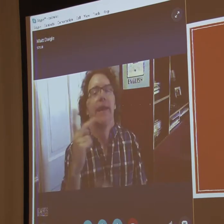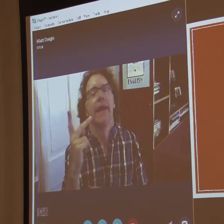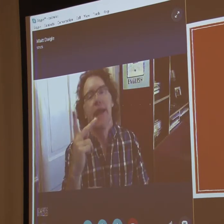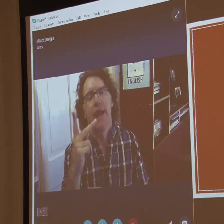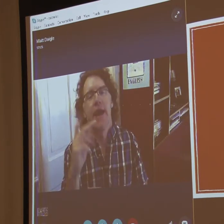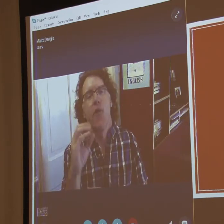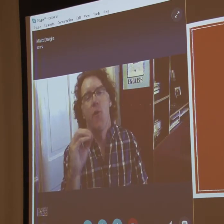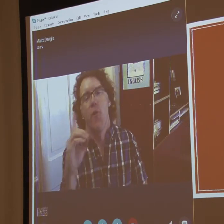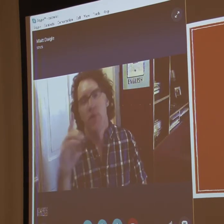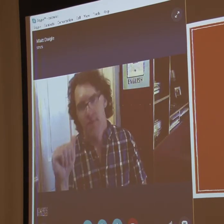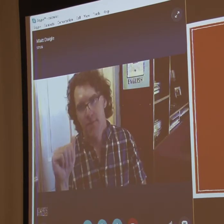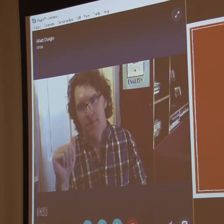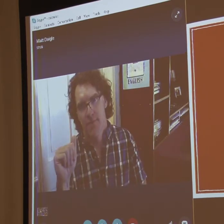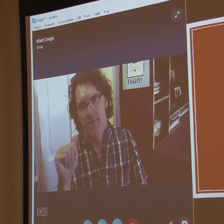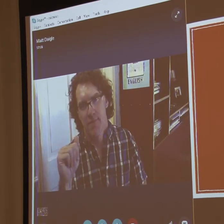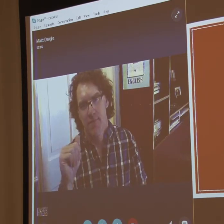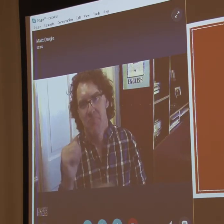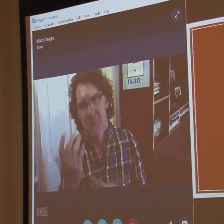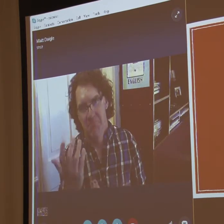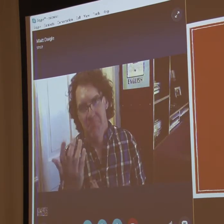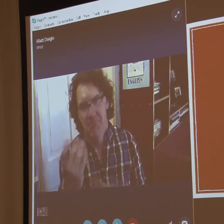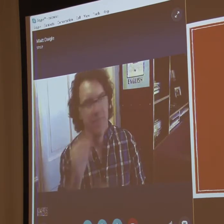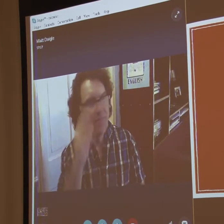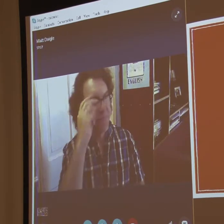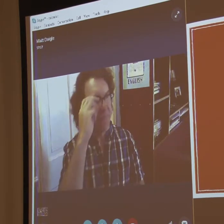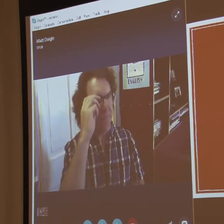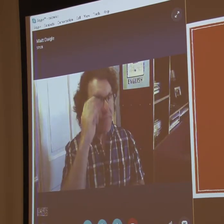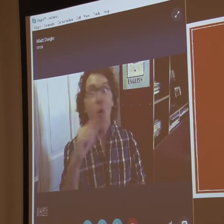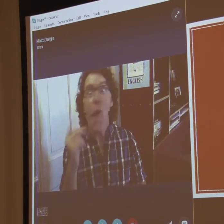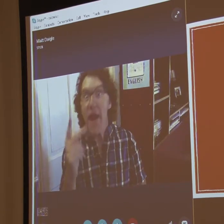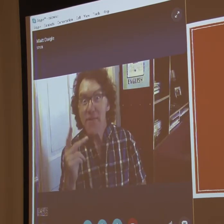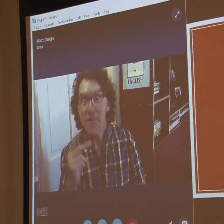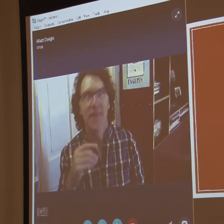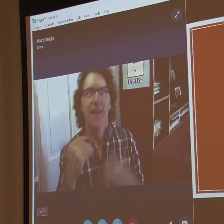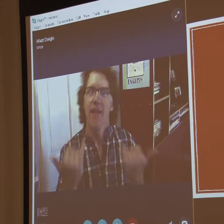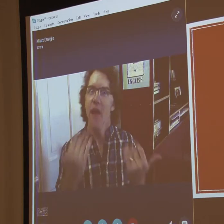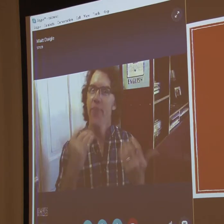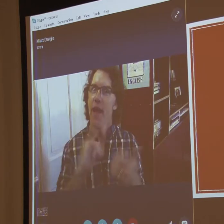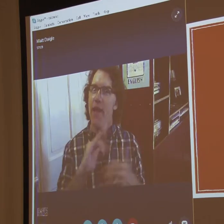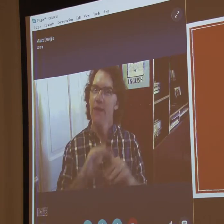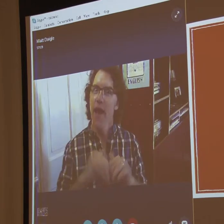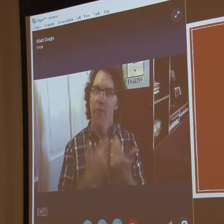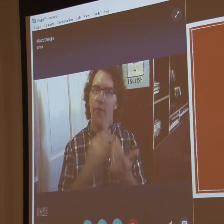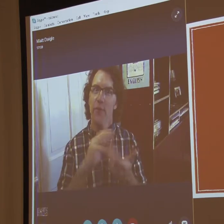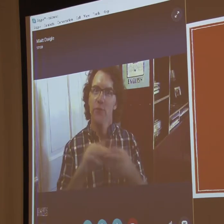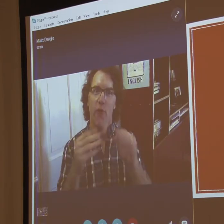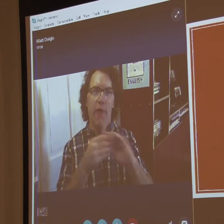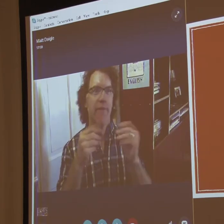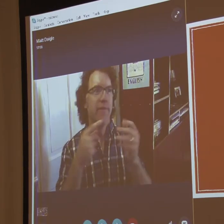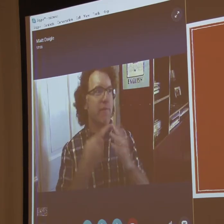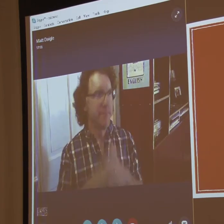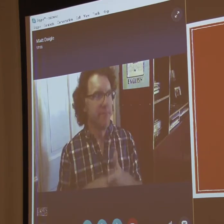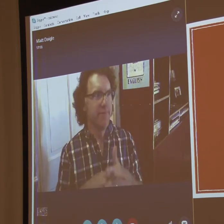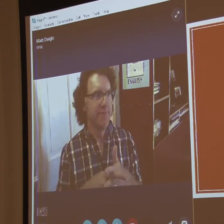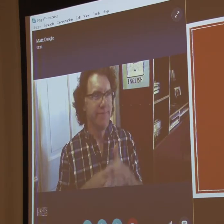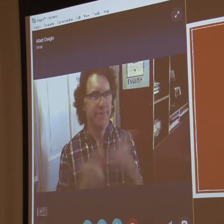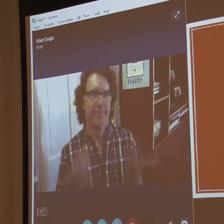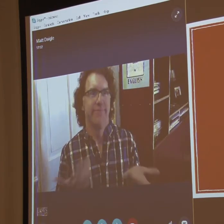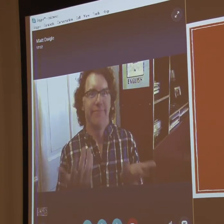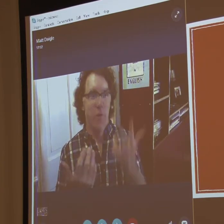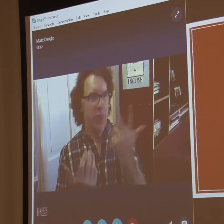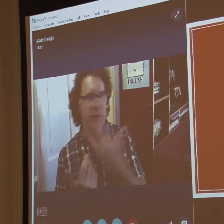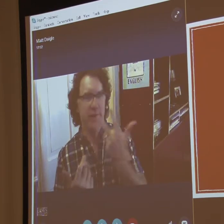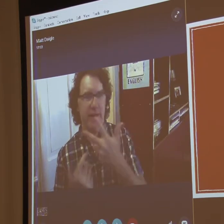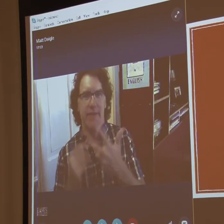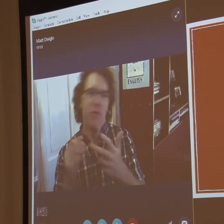with a C. 18, age 18 and below, it's spelled with a K. So, that's how the